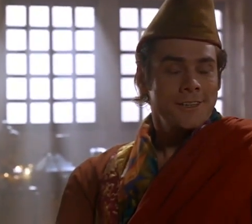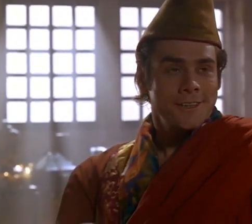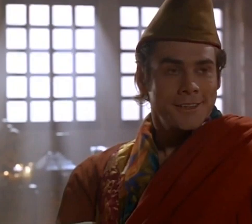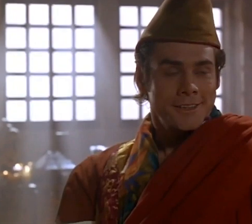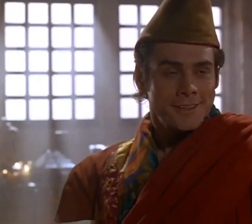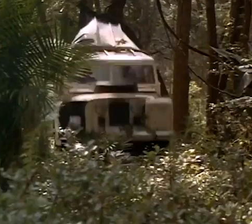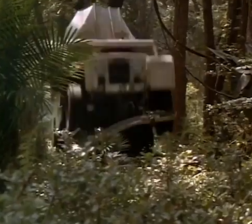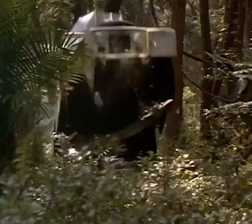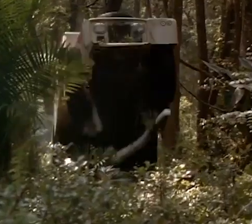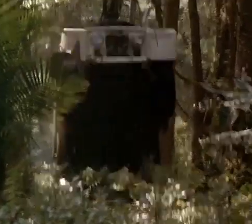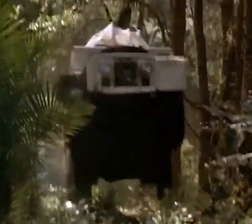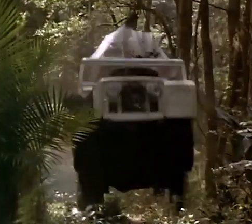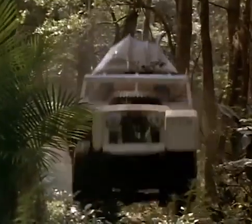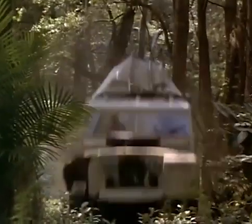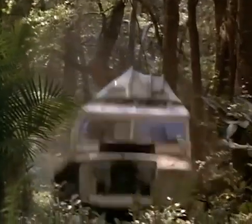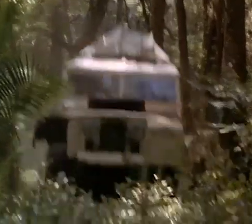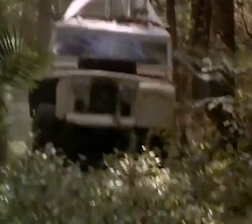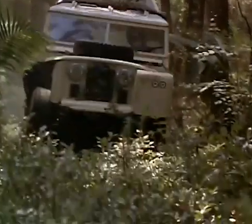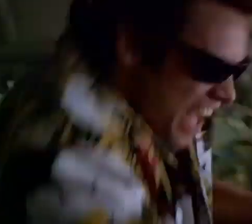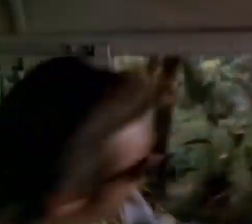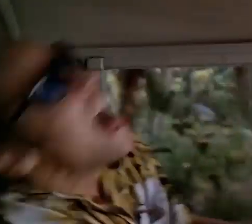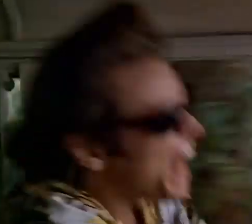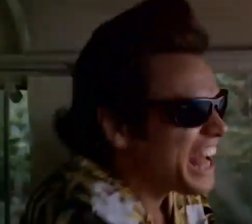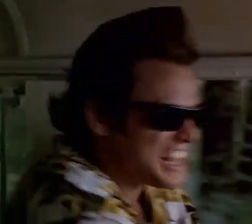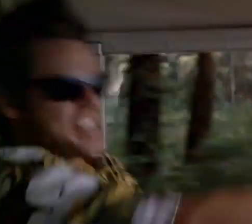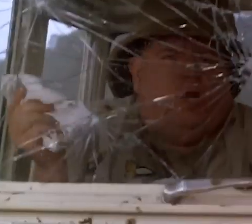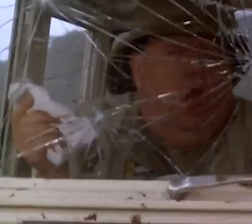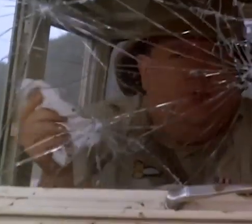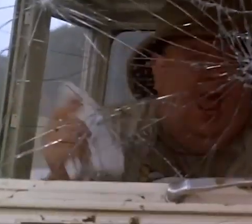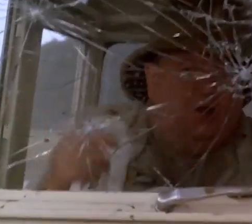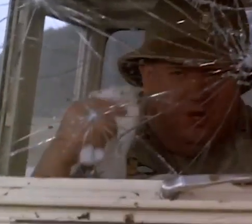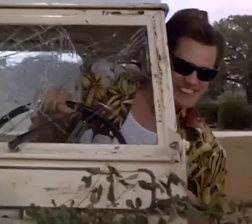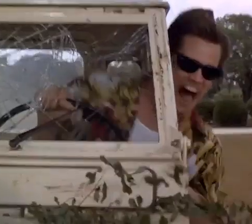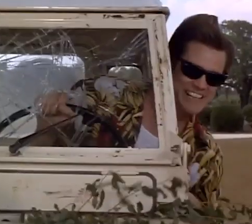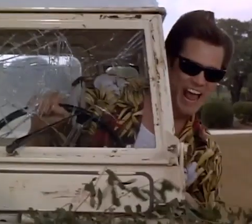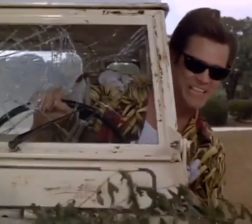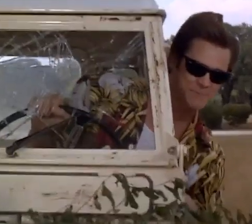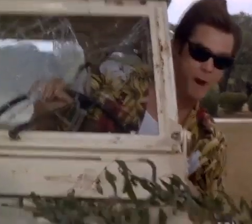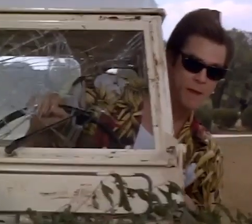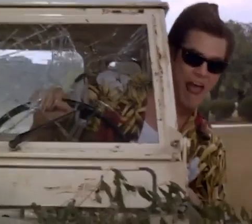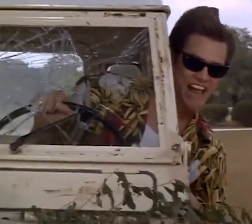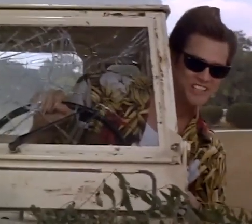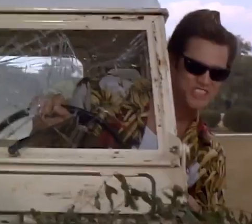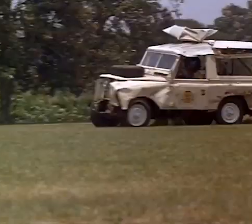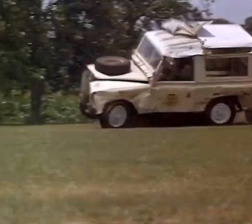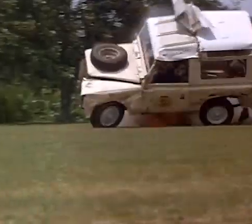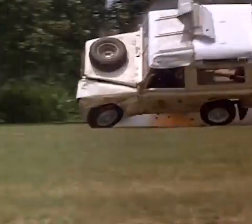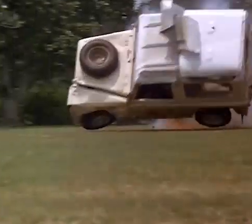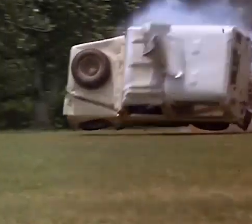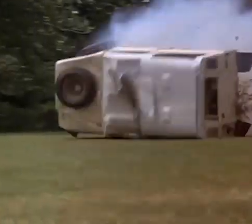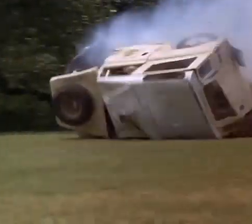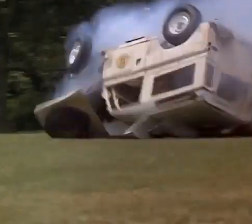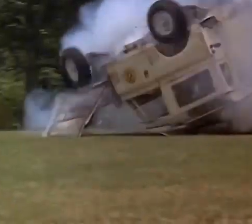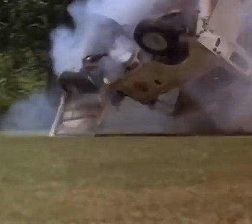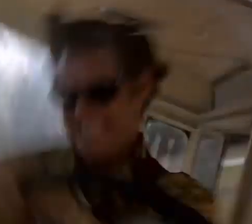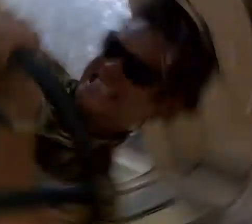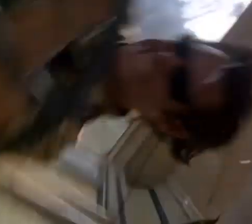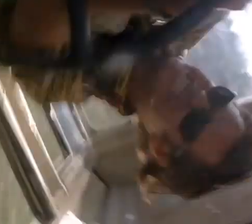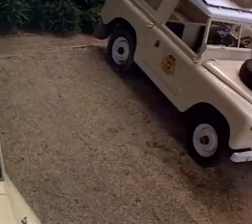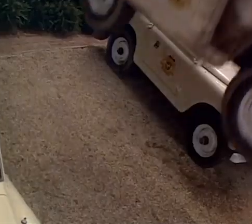from a local tribe. Now I'll be honest here, there are a few problems I had with this movie, such as forced comedy. I really don't like